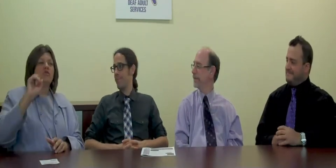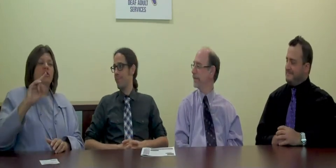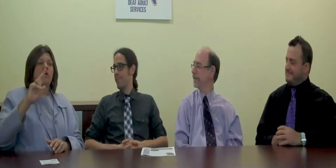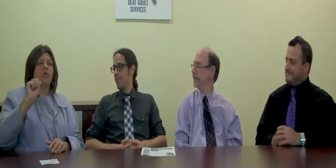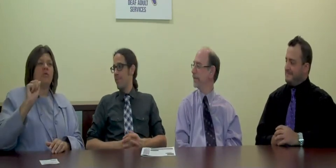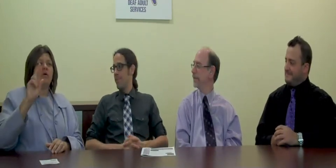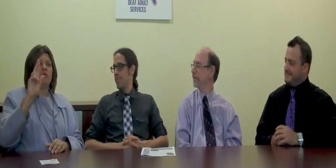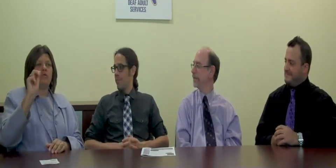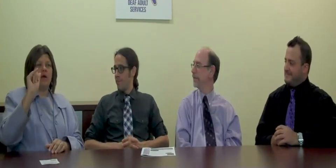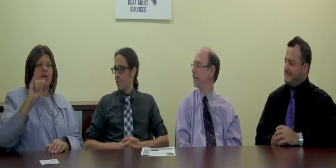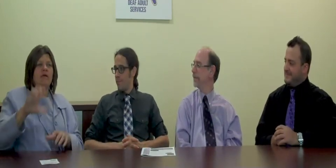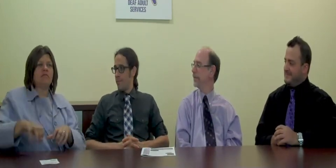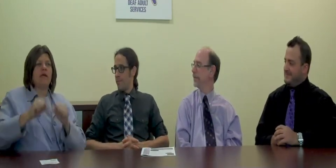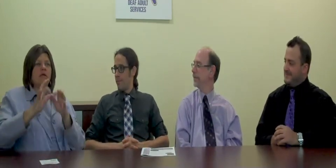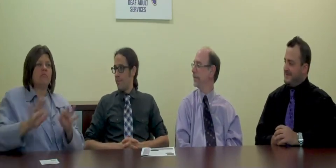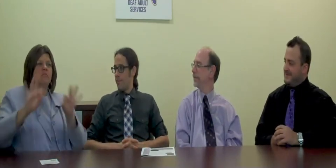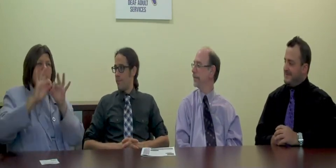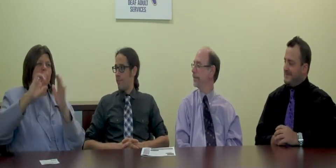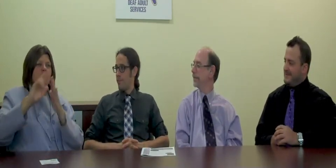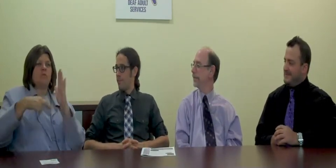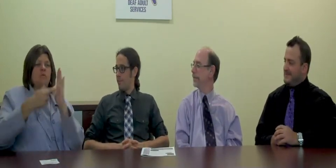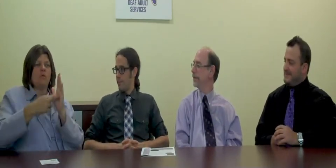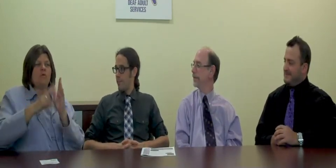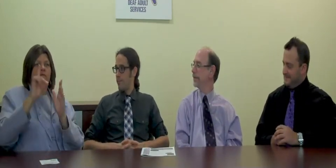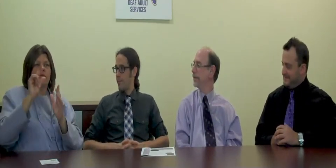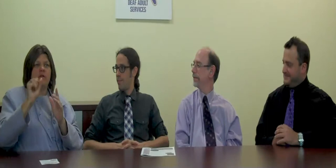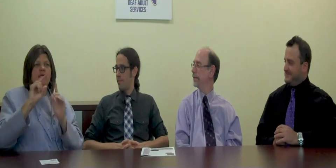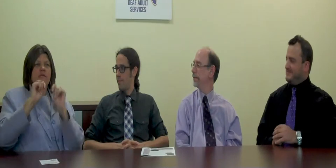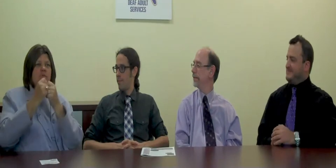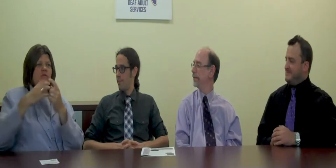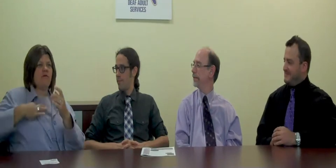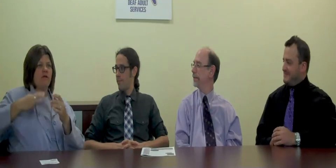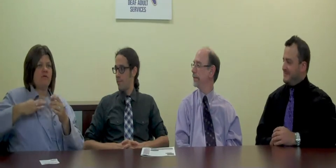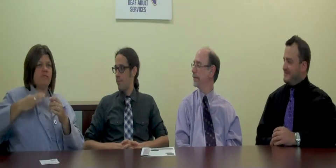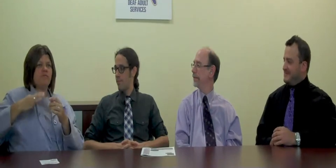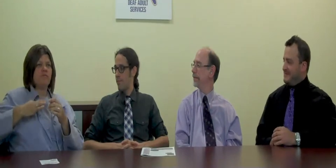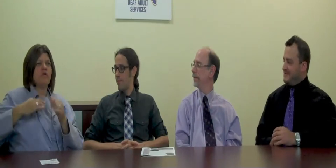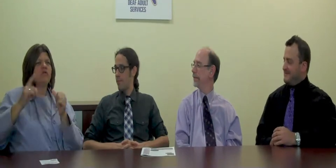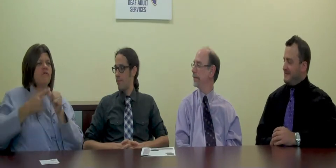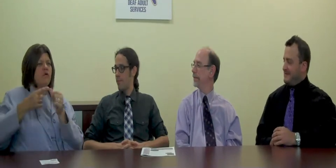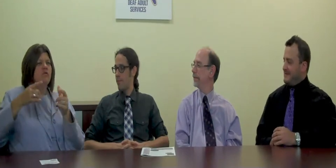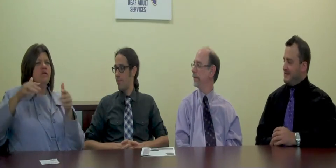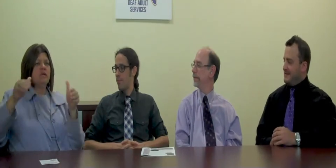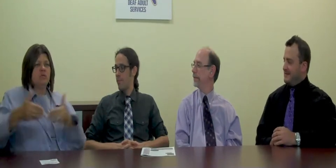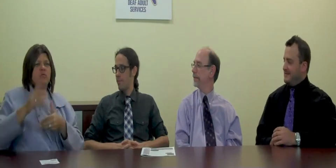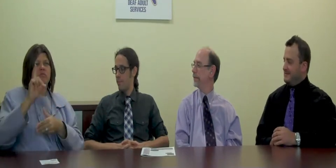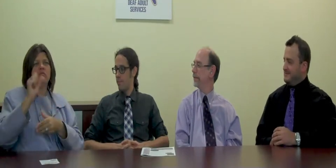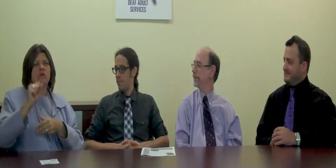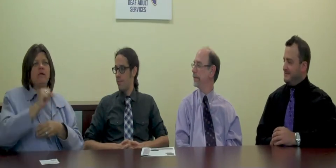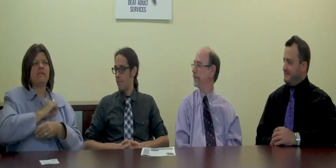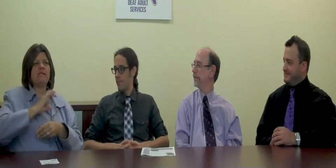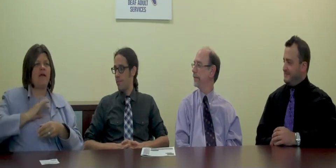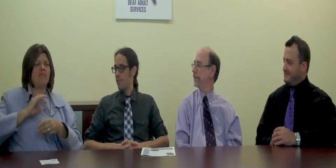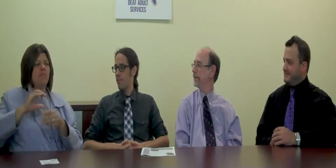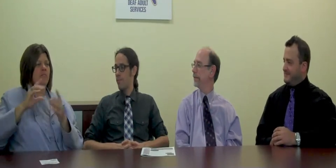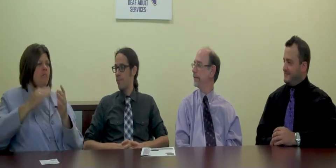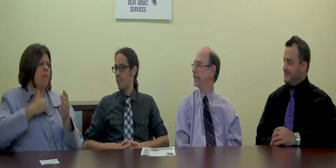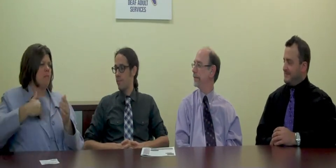Januka Rai has taken on an important role in DOS's team of volunteers, first introduced to DOS staff member